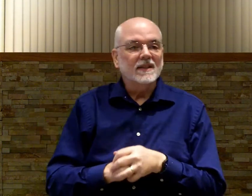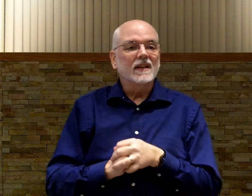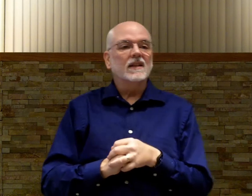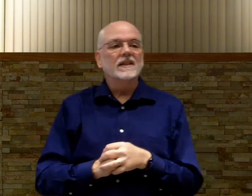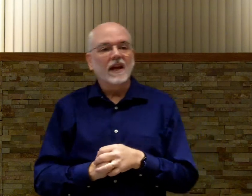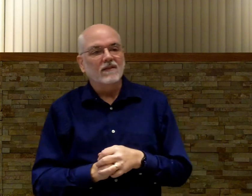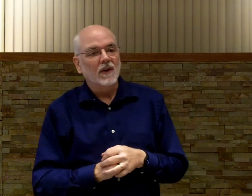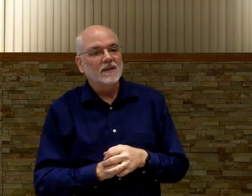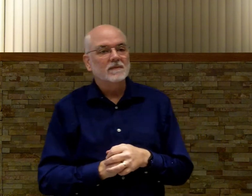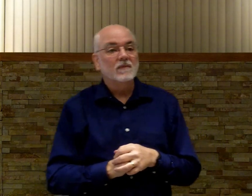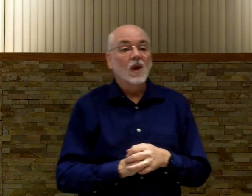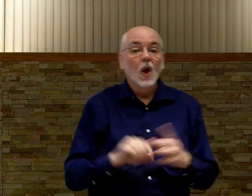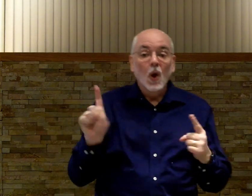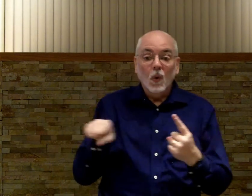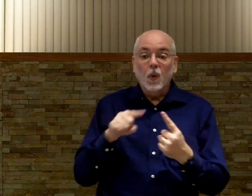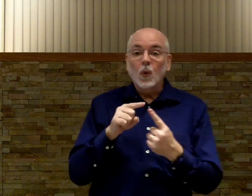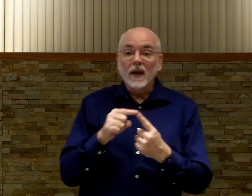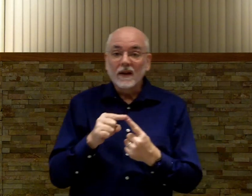let's get to the second verse. When.